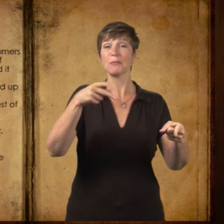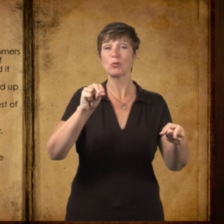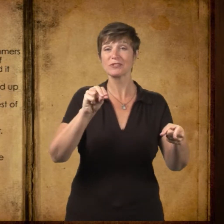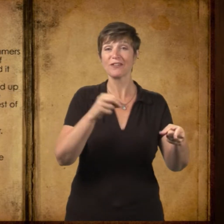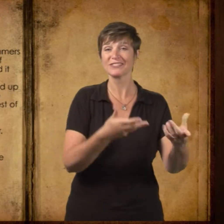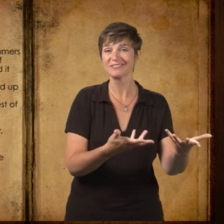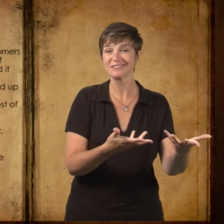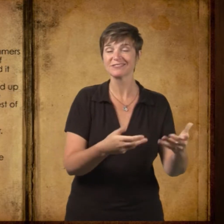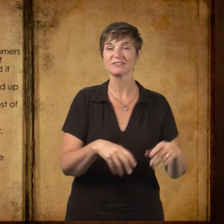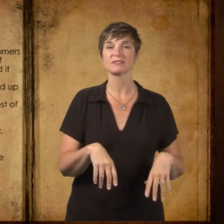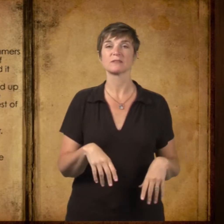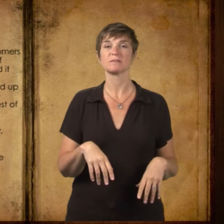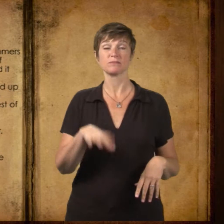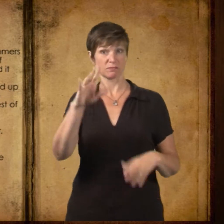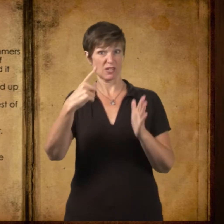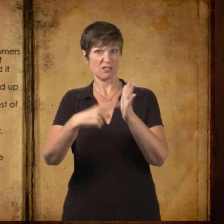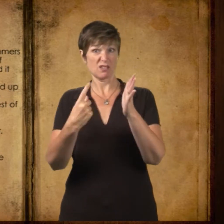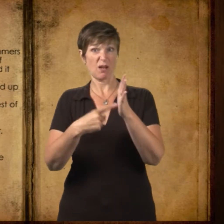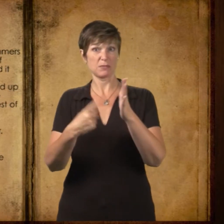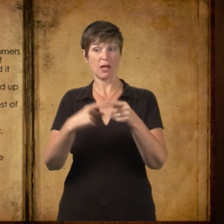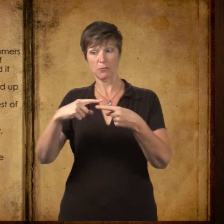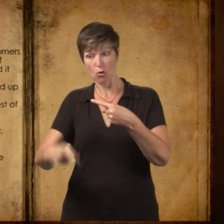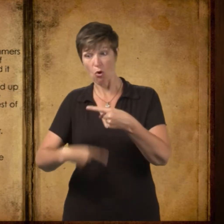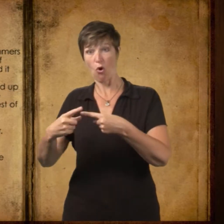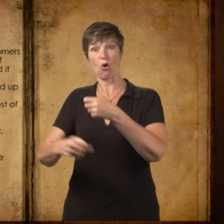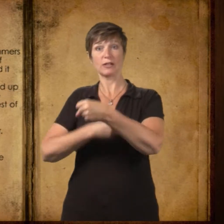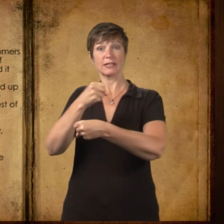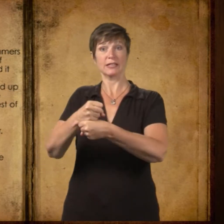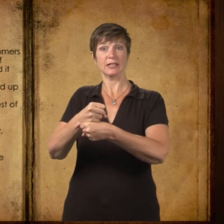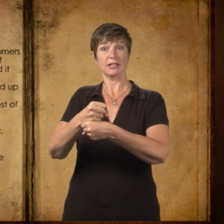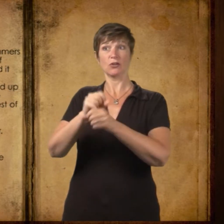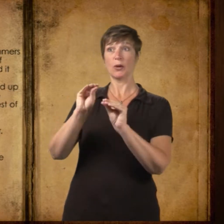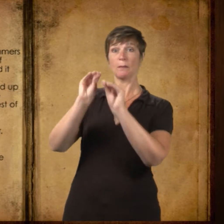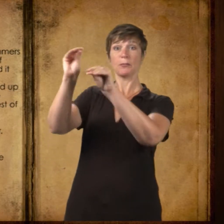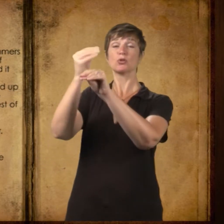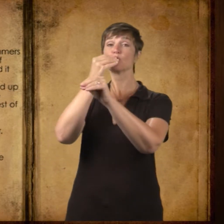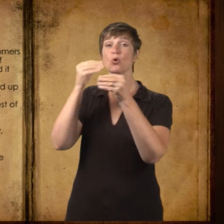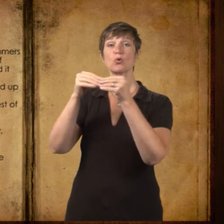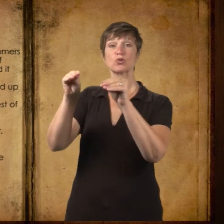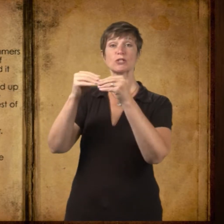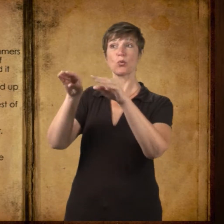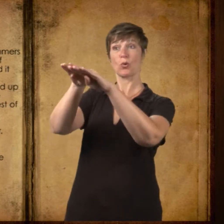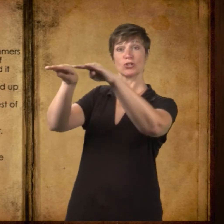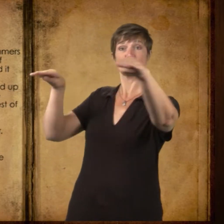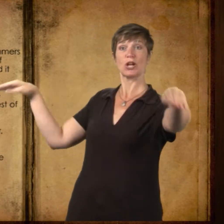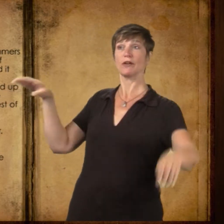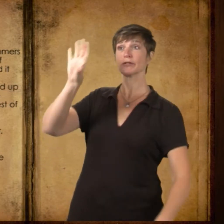And sometimes it was set on a shelf in the Martin grocery and left there.